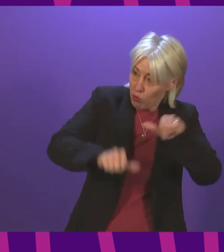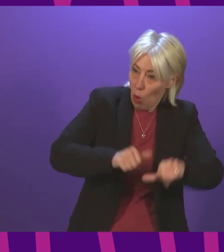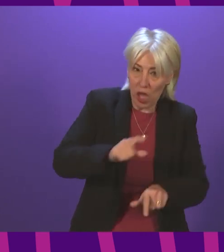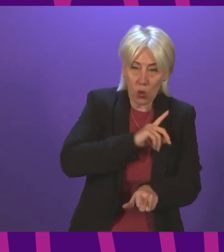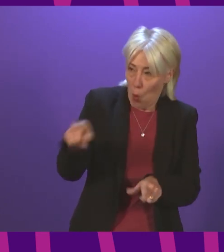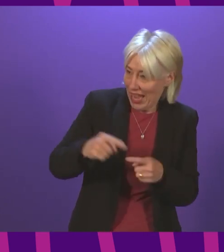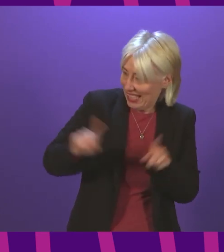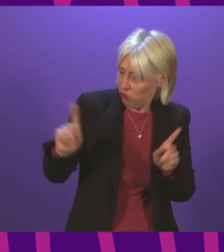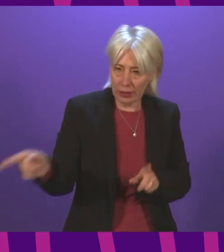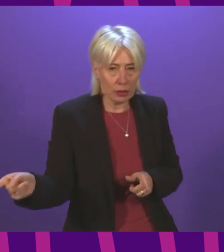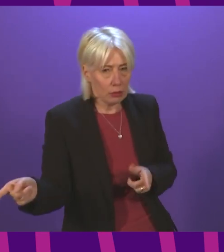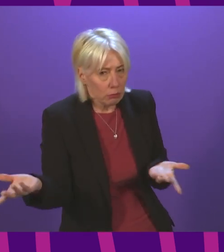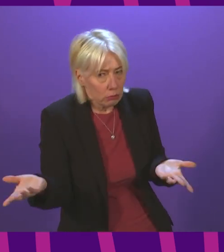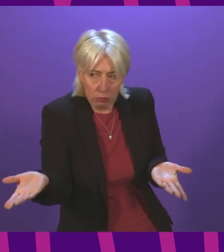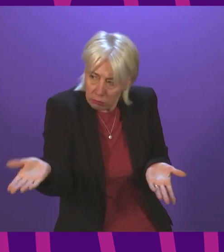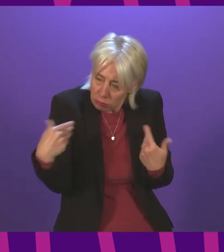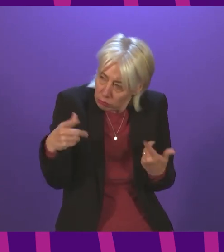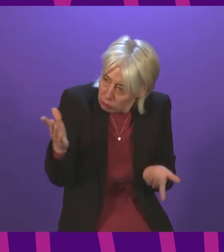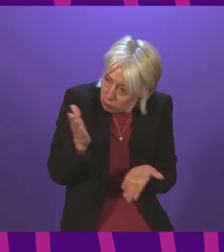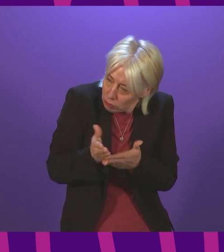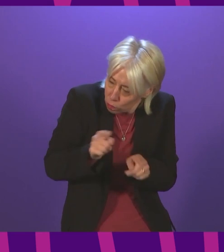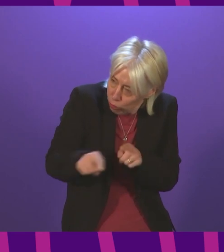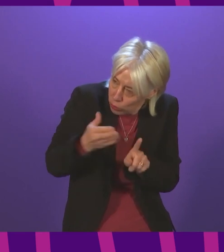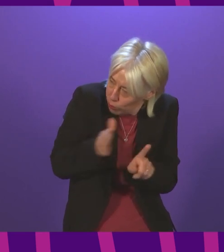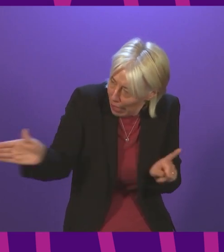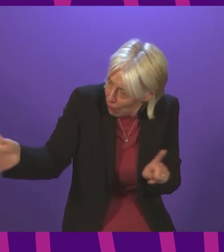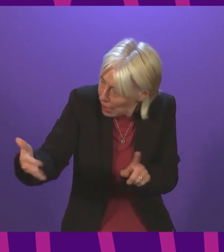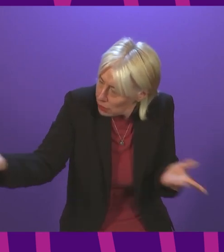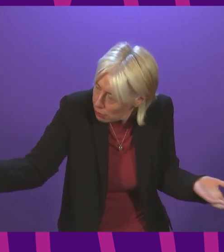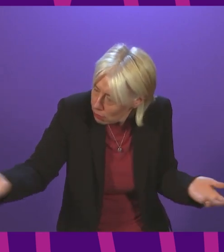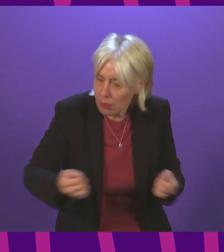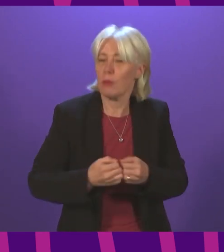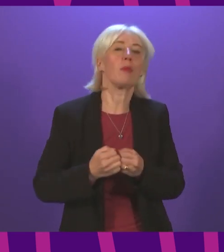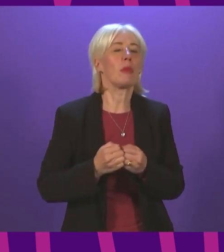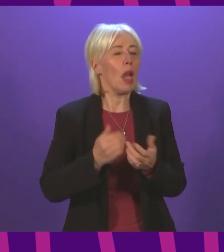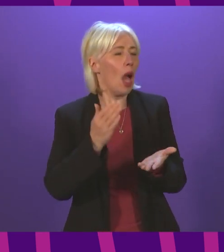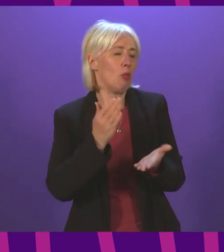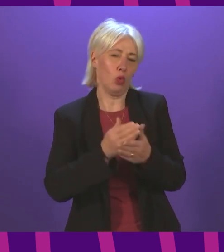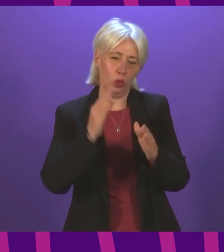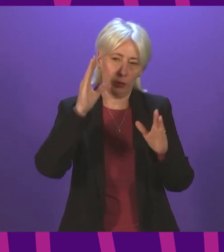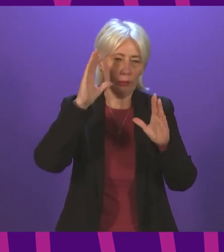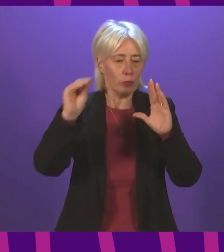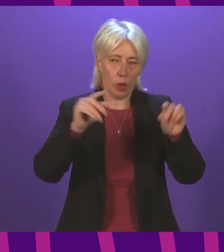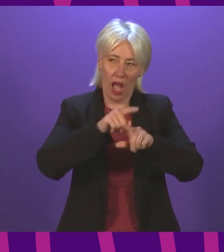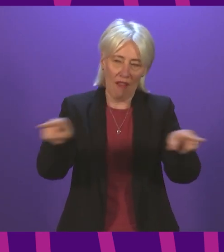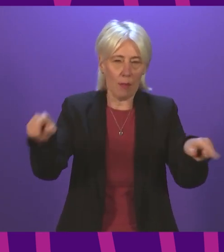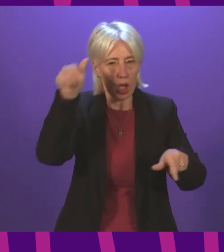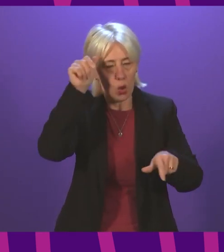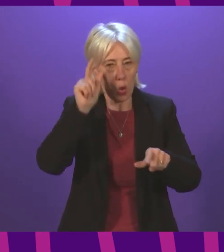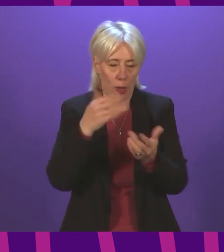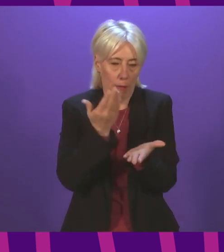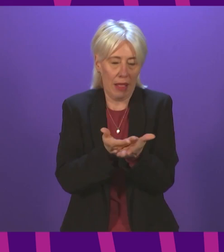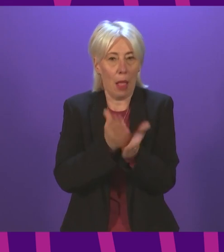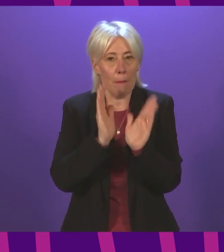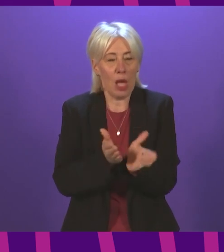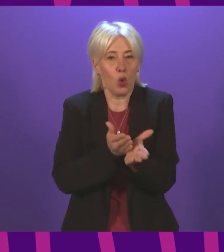I thank Ms Graham for her point of order. The member and other members will be well aware of the processes that a bill has